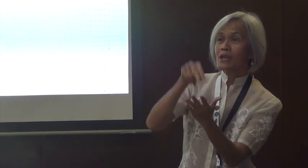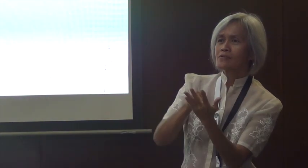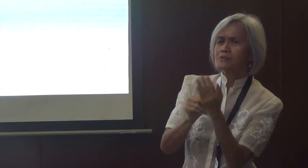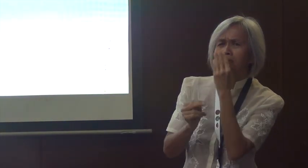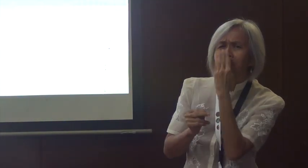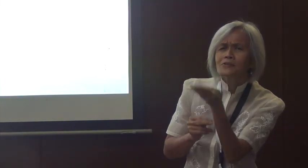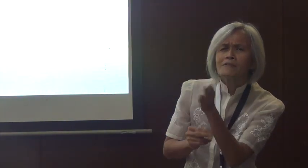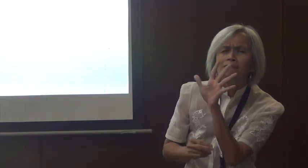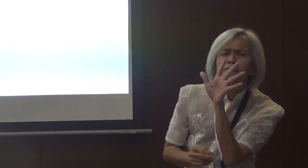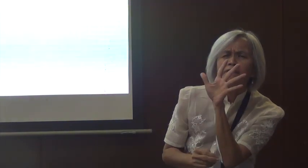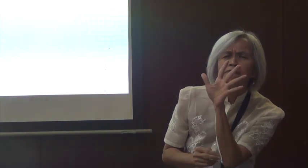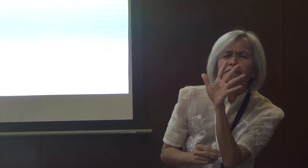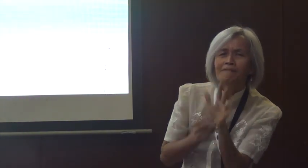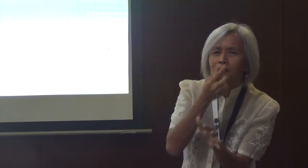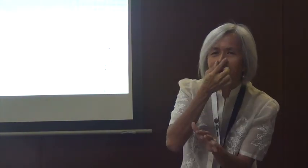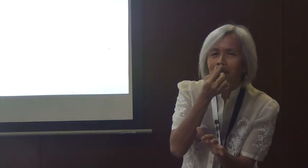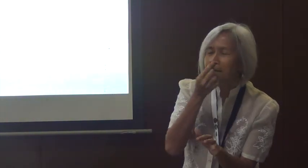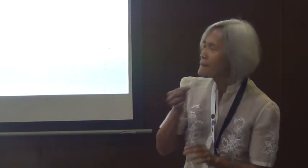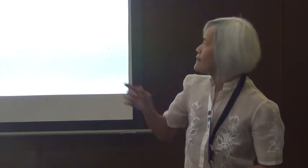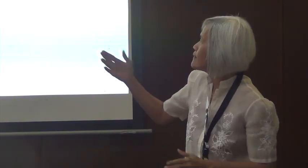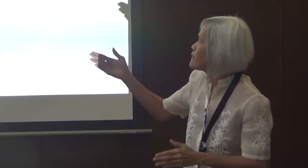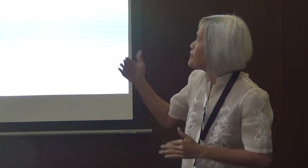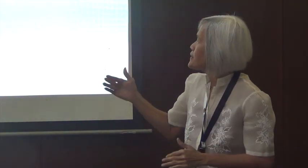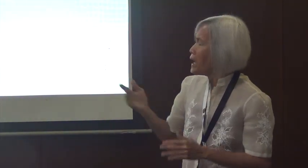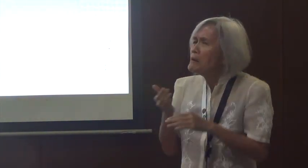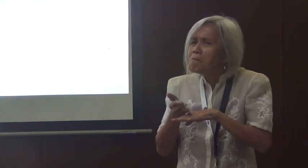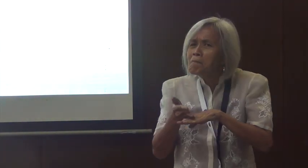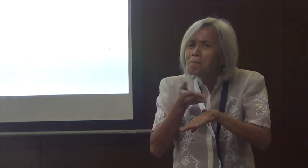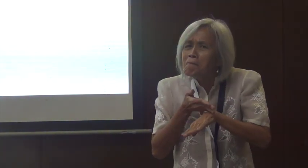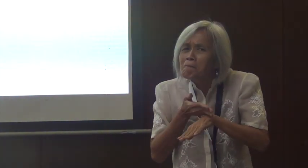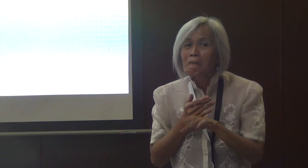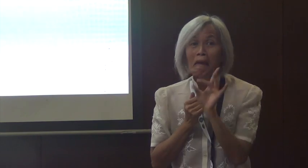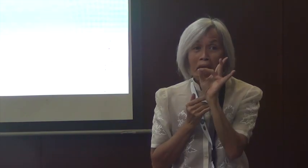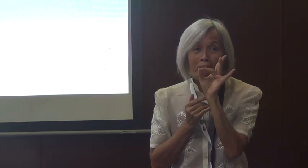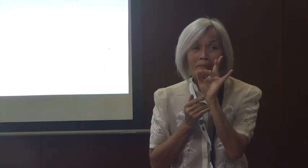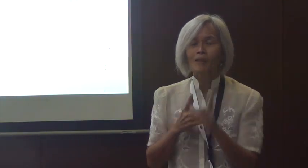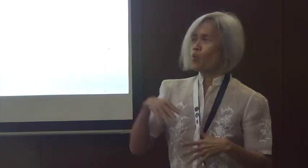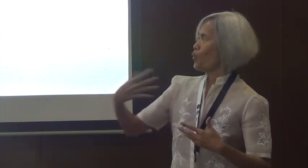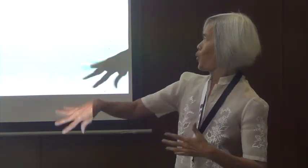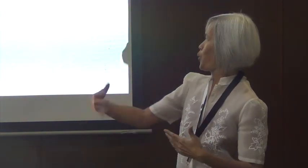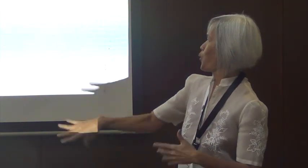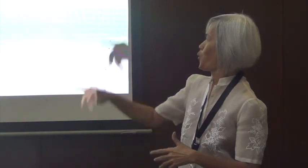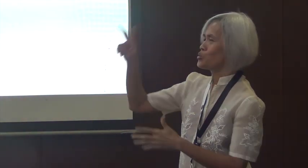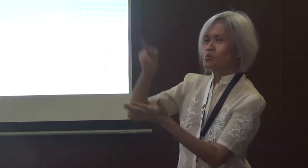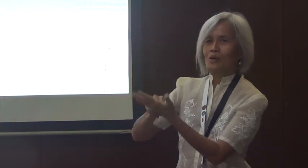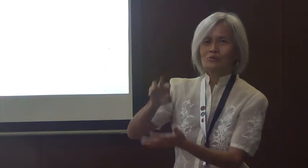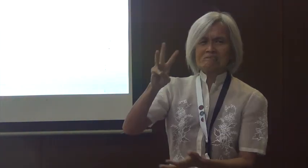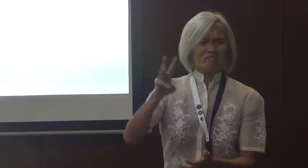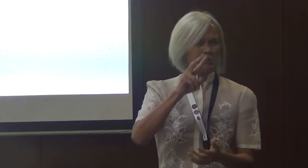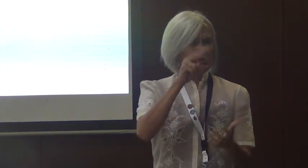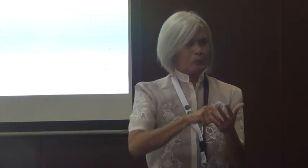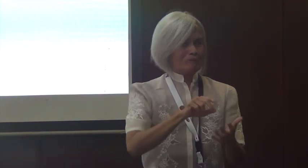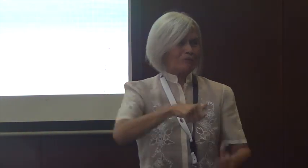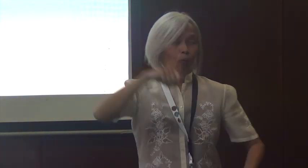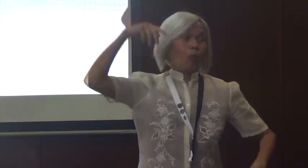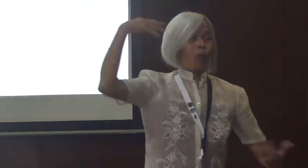So before 2000, there were very few, five. But then there was an improvement in eight. And now we have like